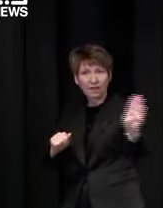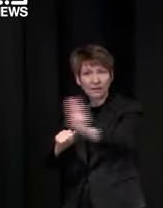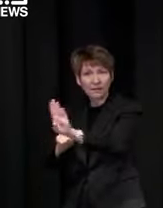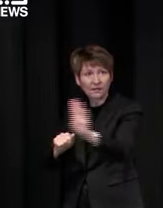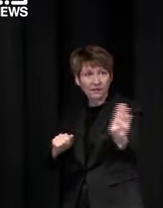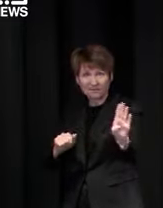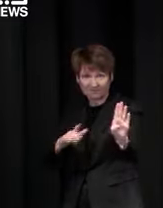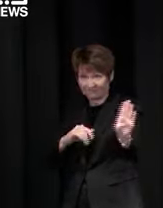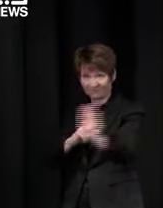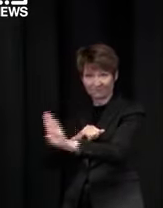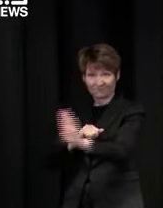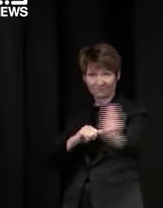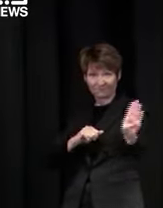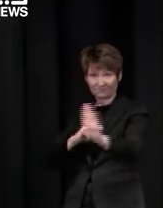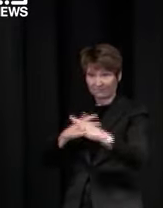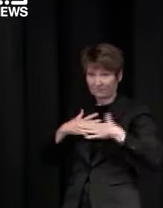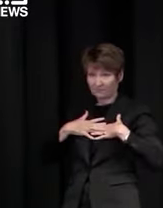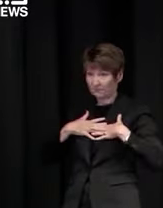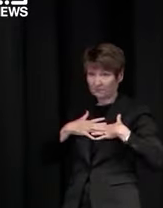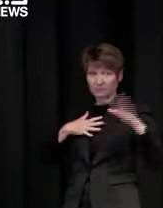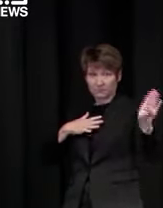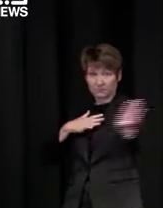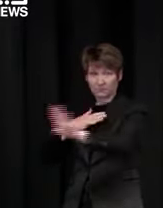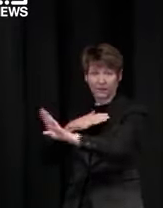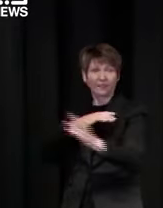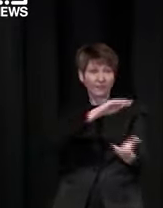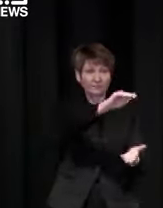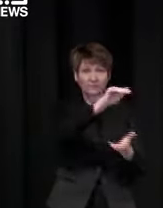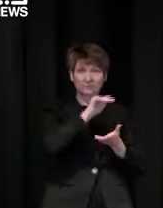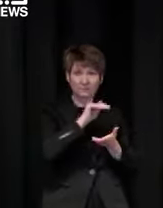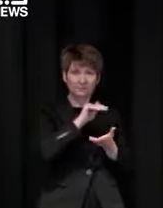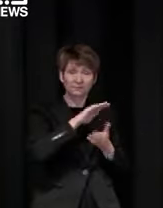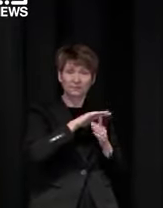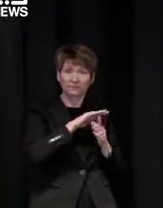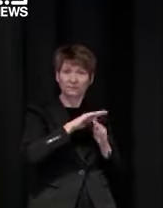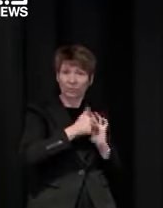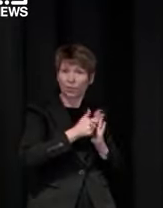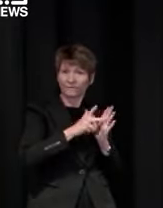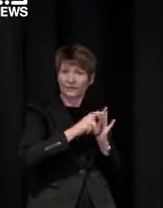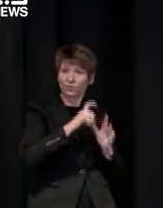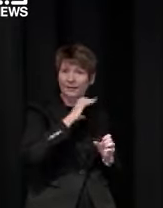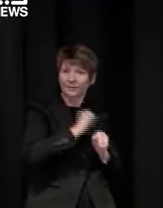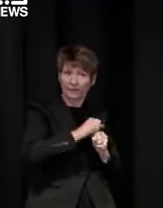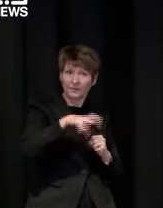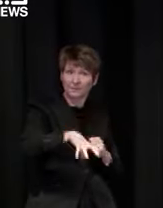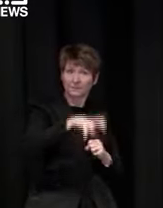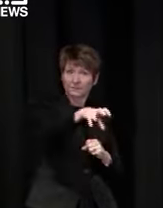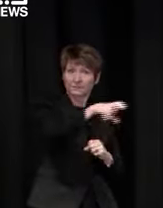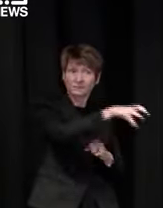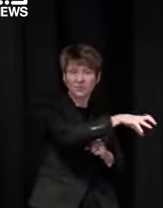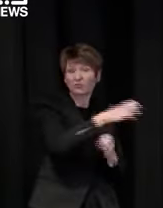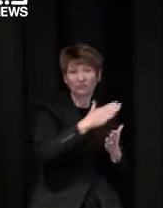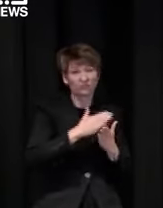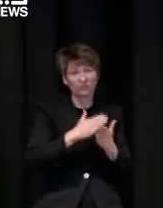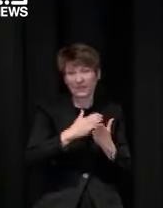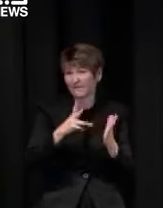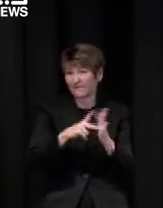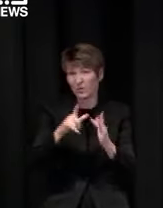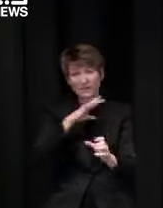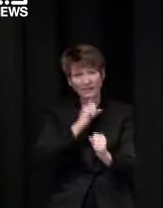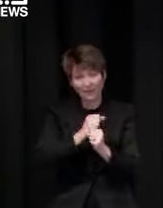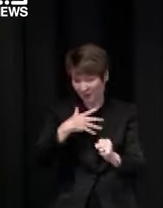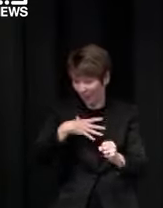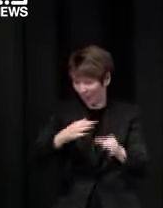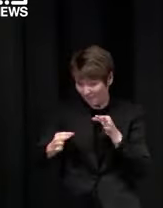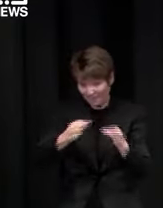hopefully that becomes an option to us really soon and if we can anything we can do to get more jabs in more arms or to get us to these thresholds